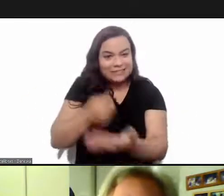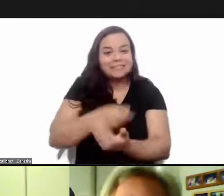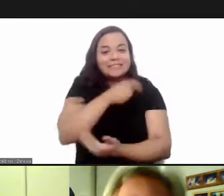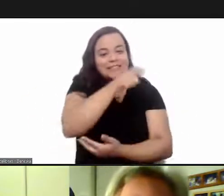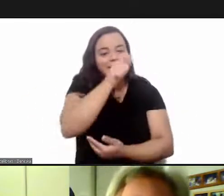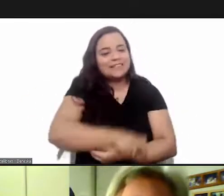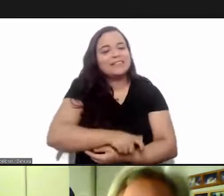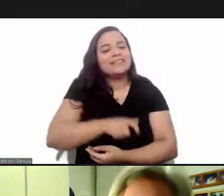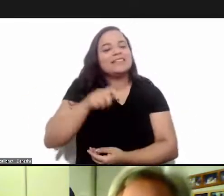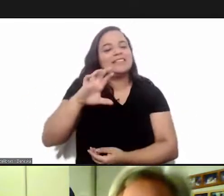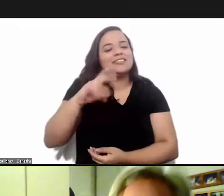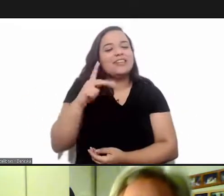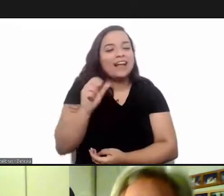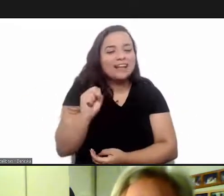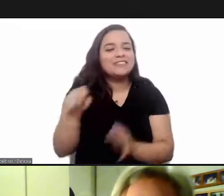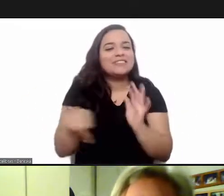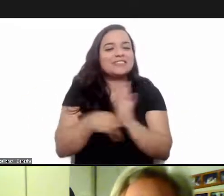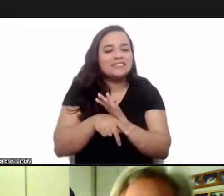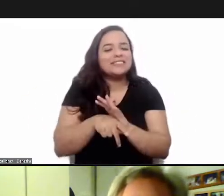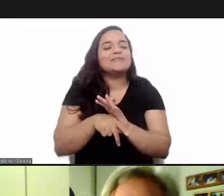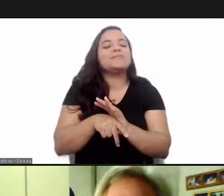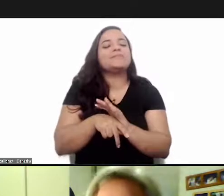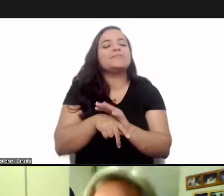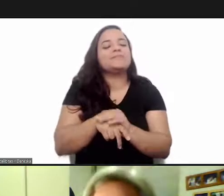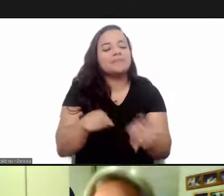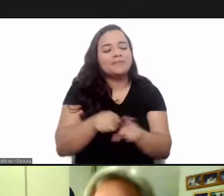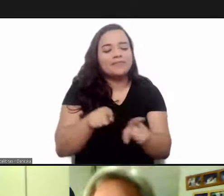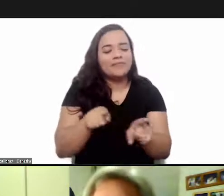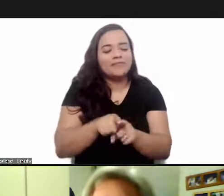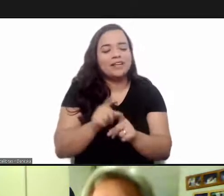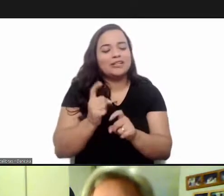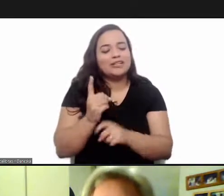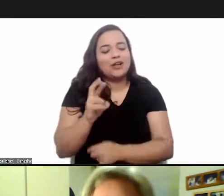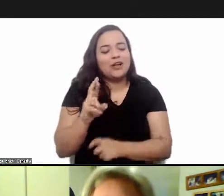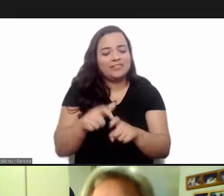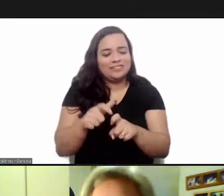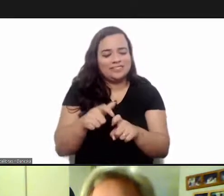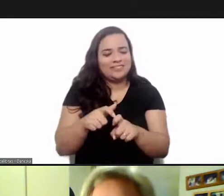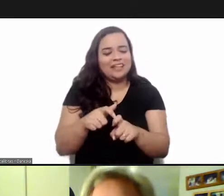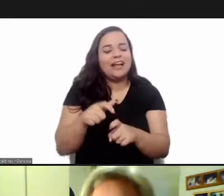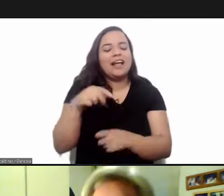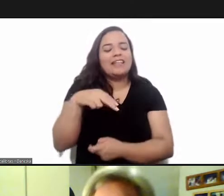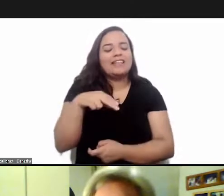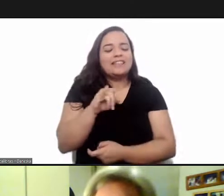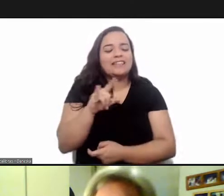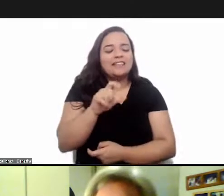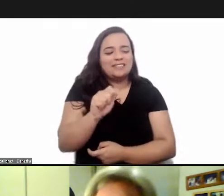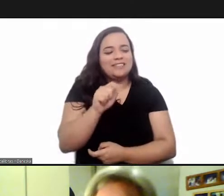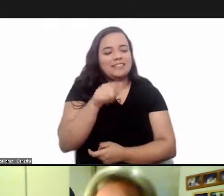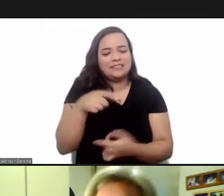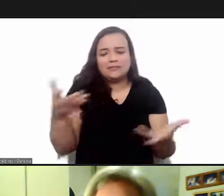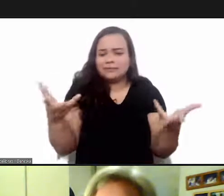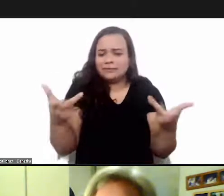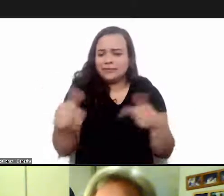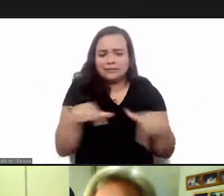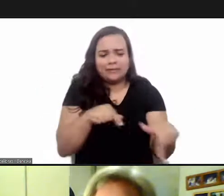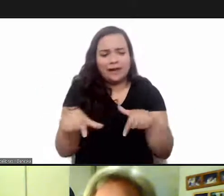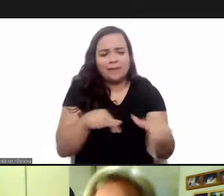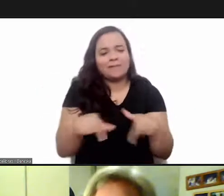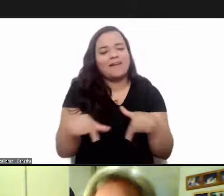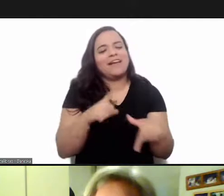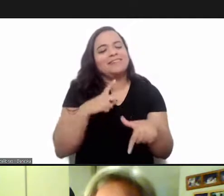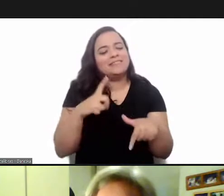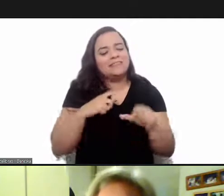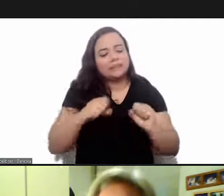and chagas disease and president nisa tindajan liba who held an excellent work in the